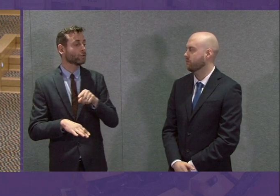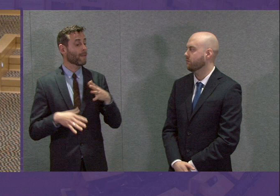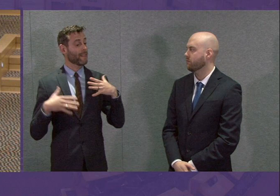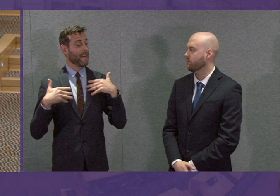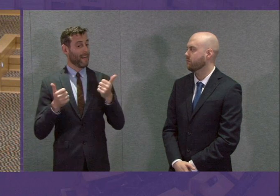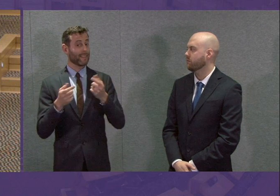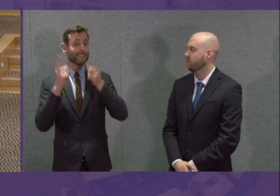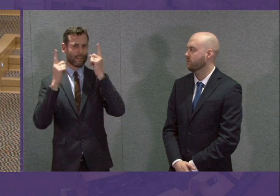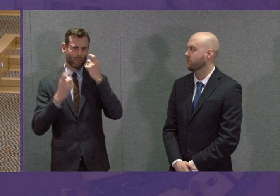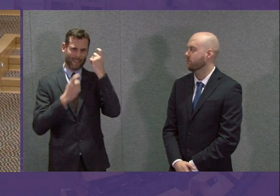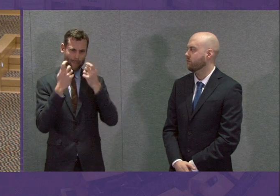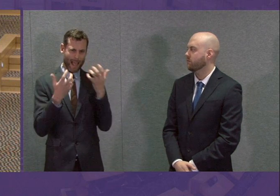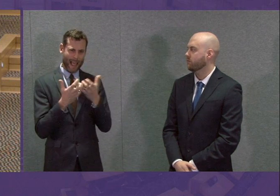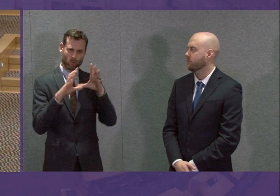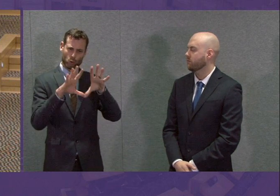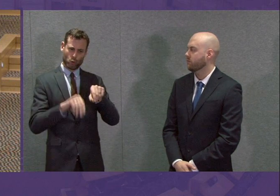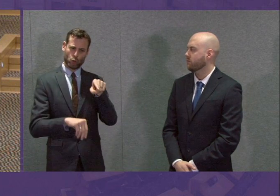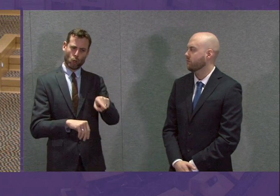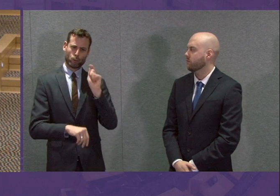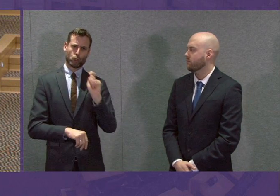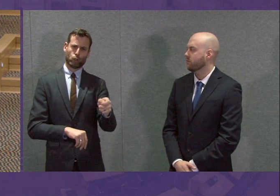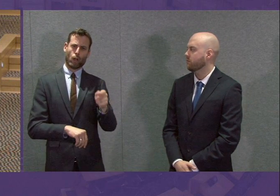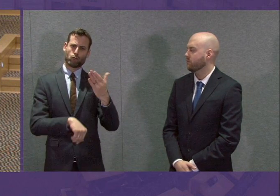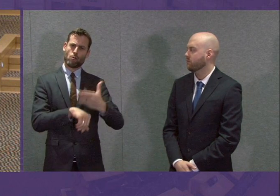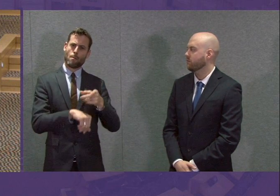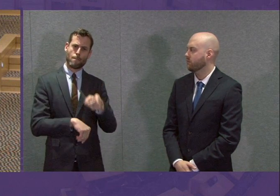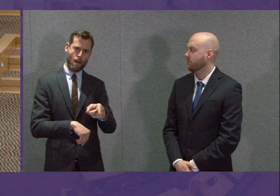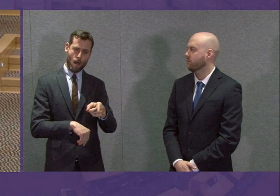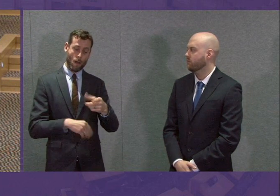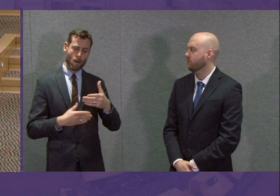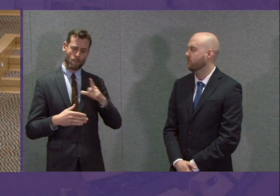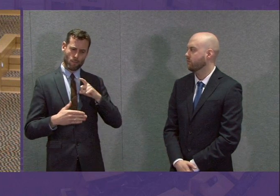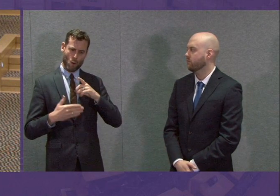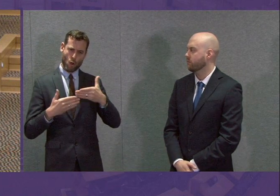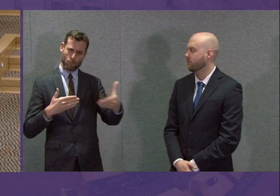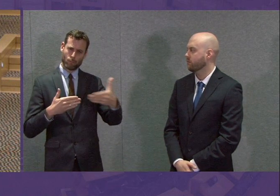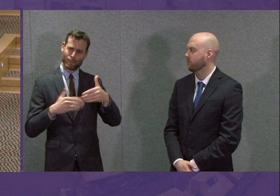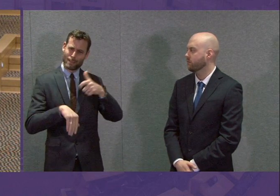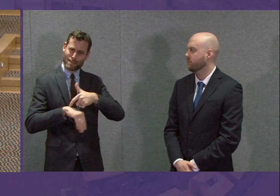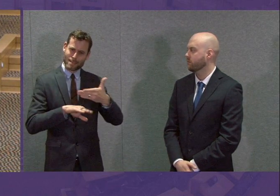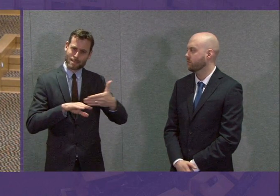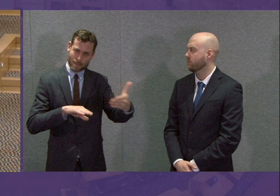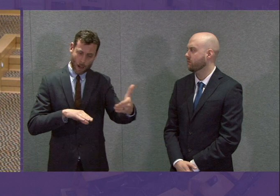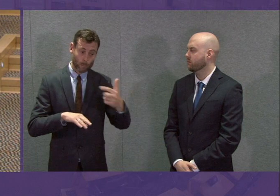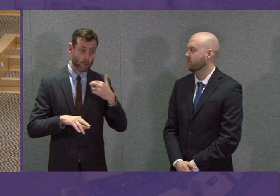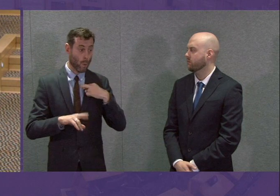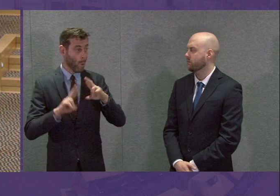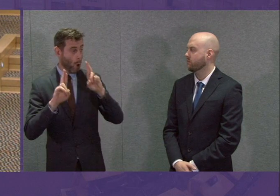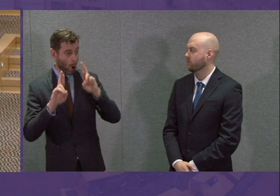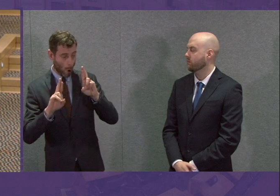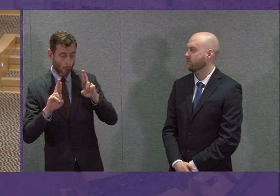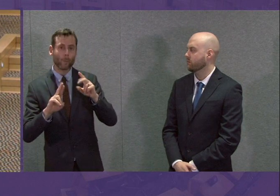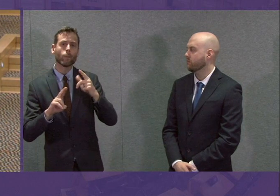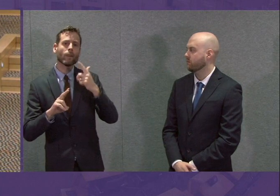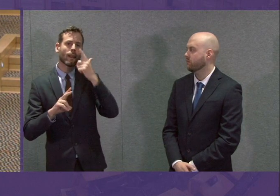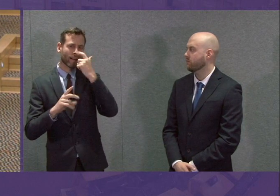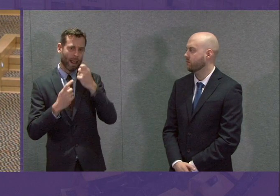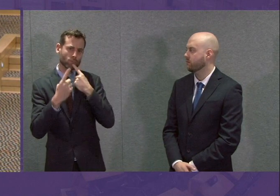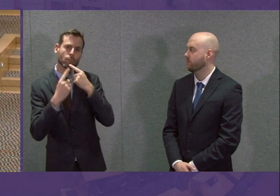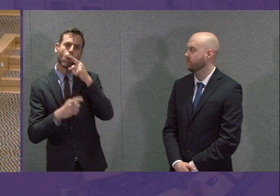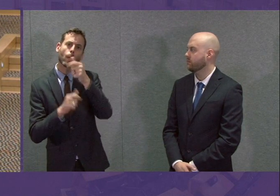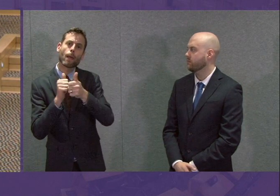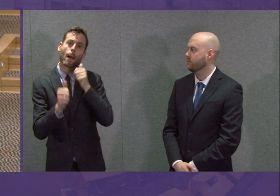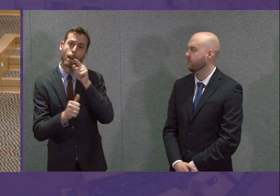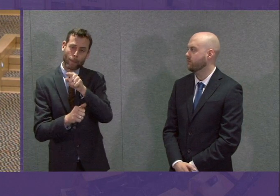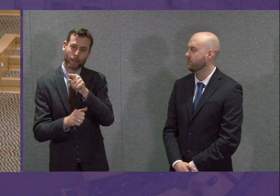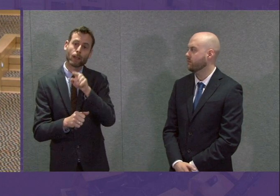urgently at how we can get rid of parking charges during this period from these hospitals. Hopefully we can talk to the companies to ask them